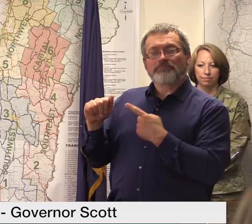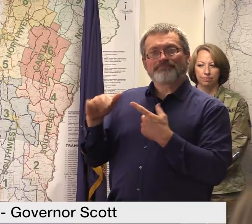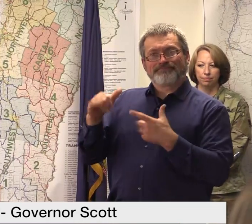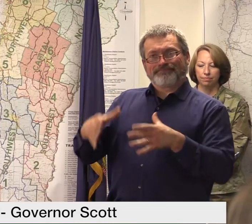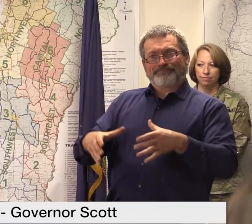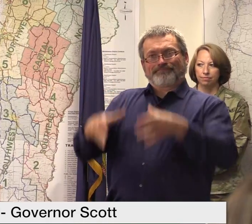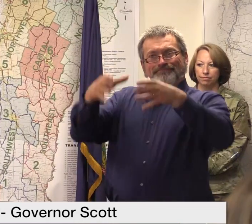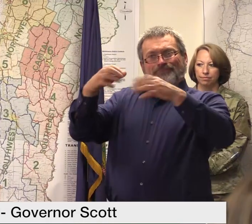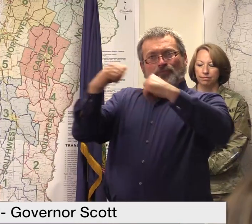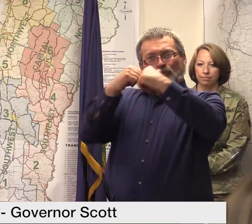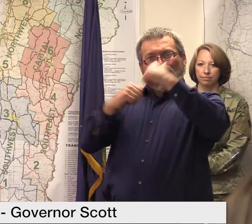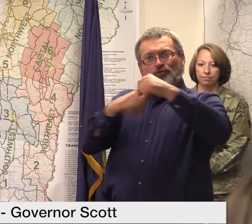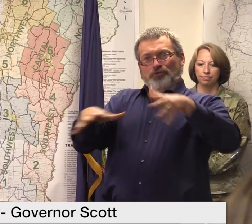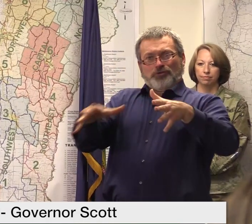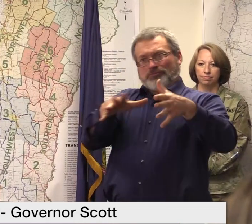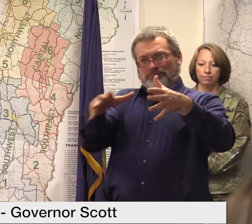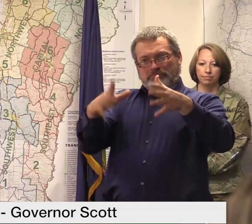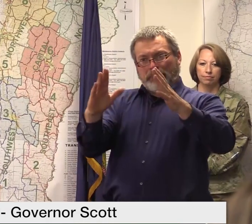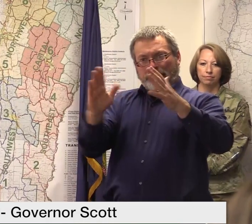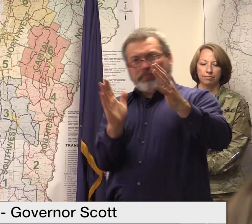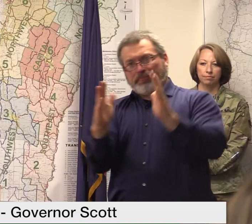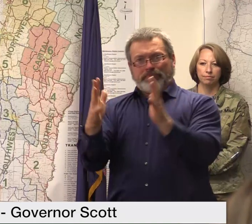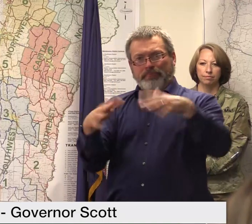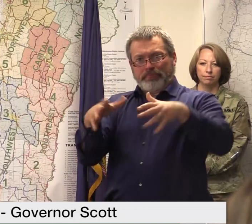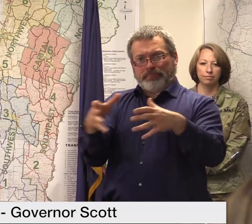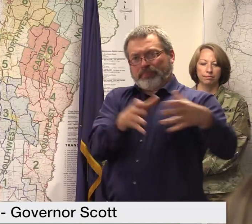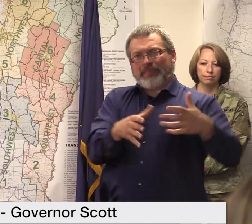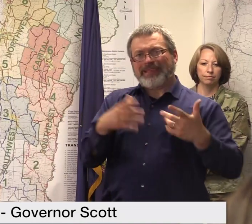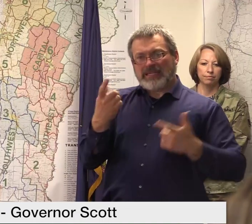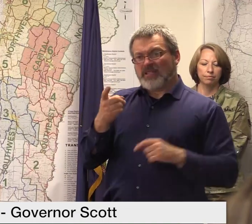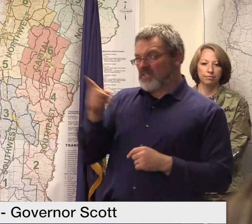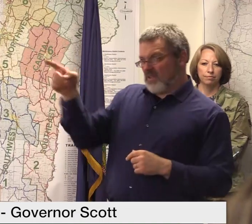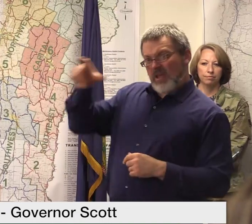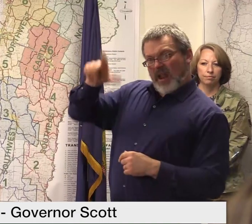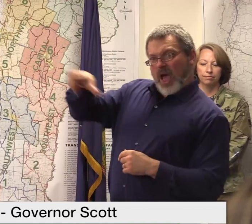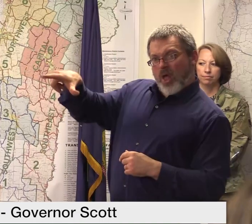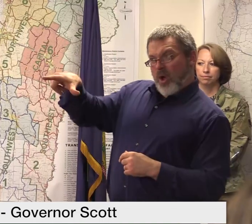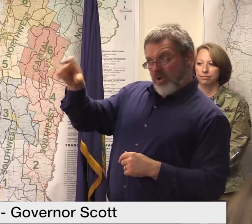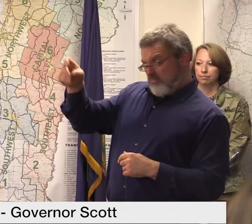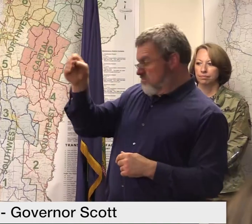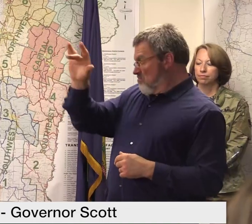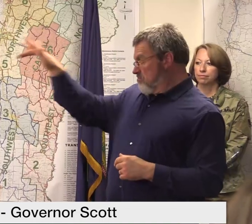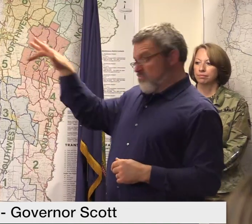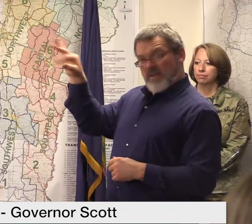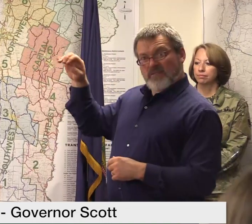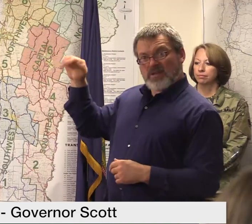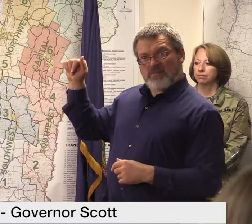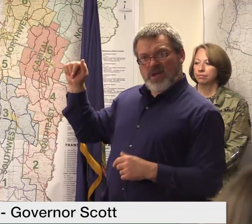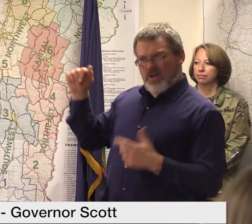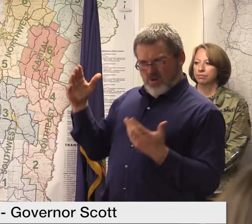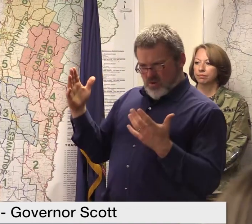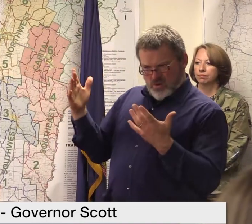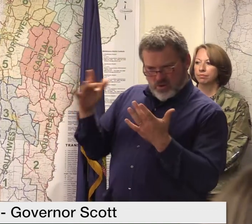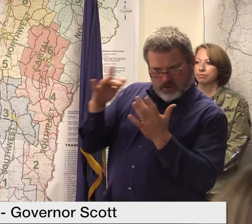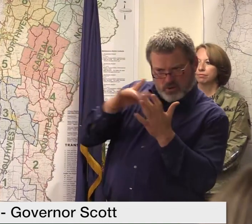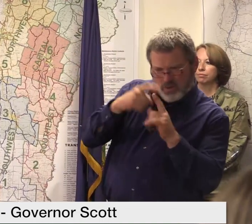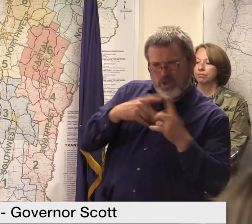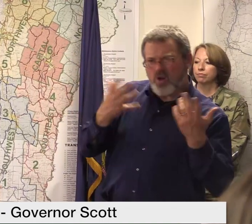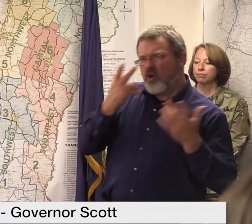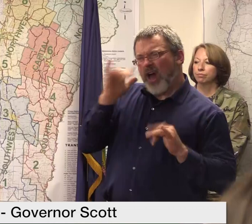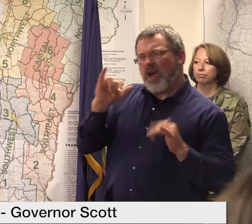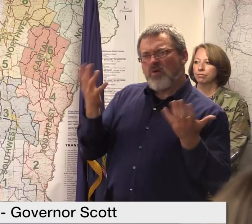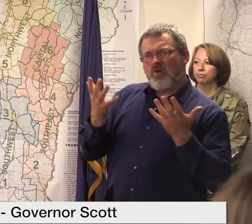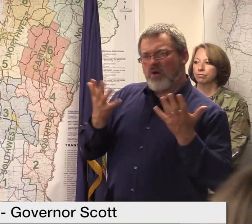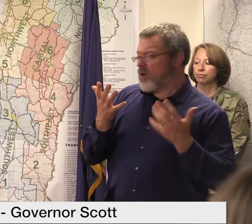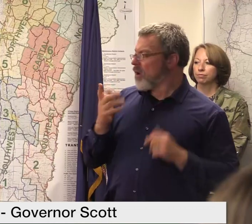landlord's burden to bear to courtney i with fema that that's a really big ask if someone doesn't know no i think it's it's